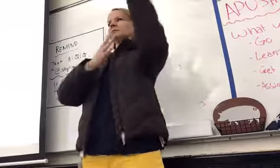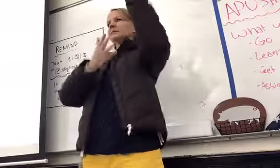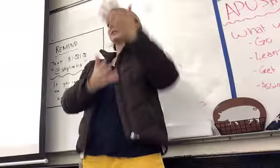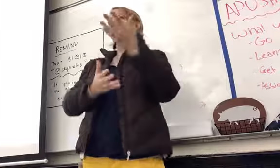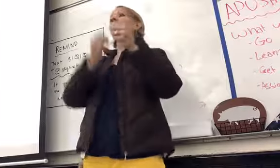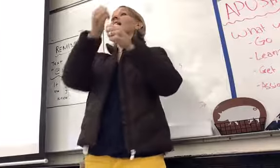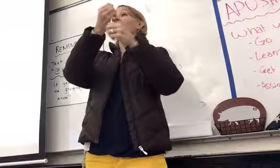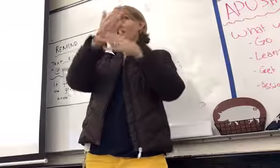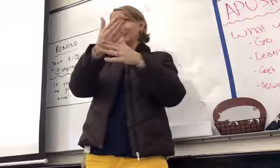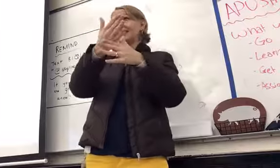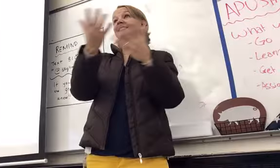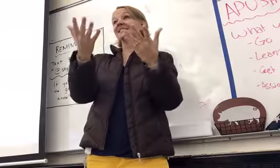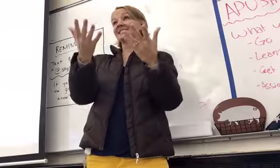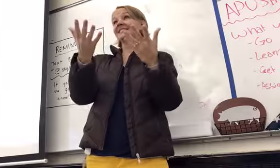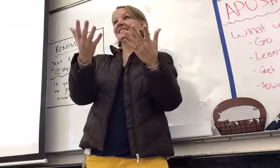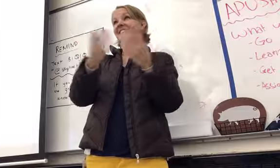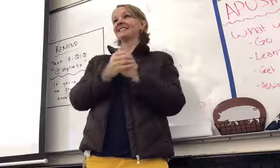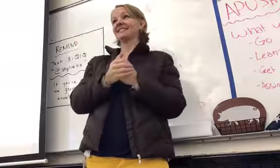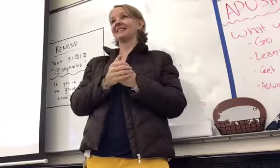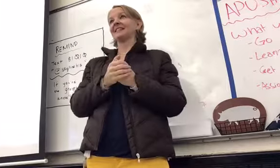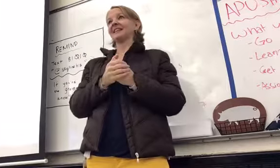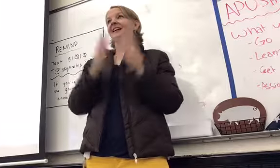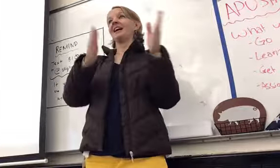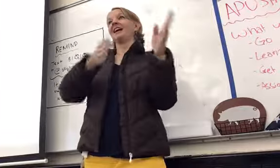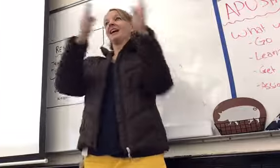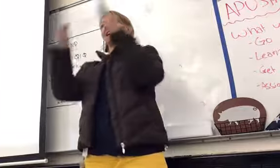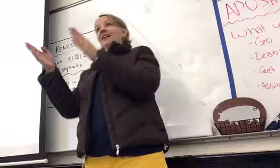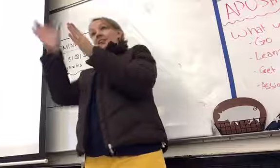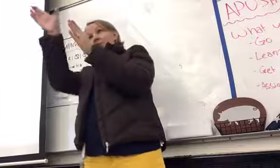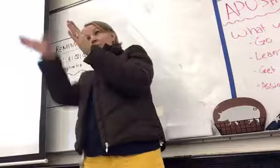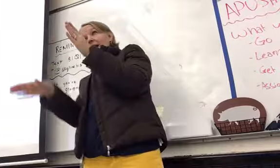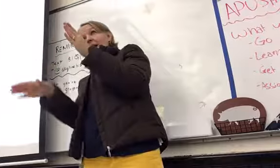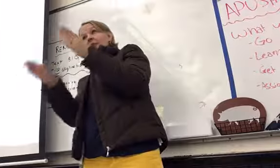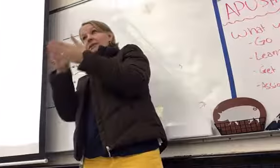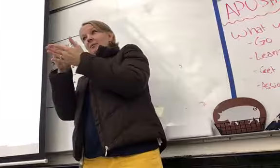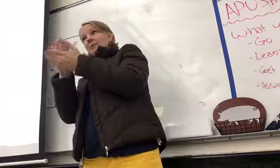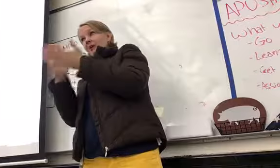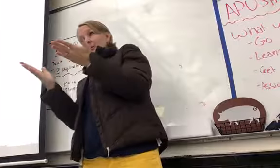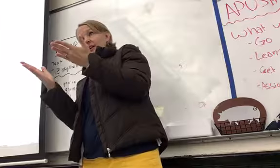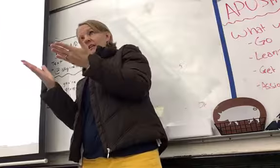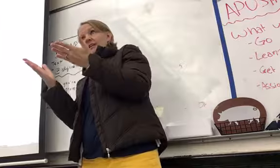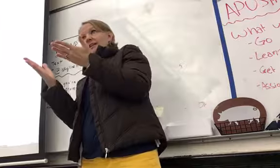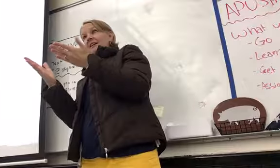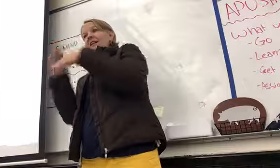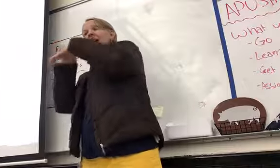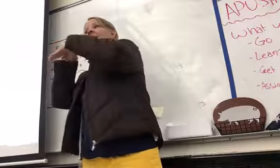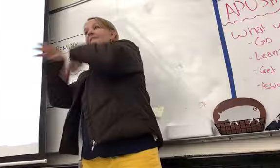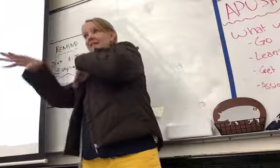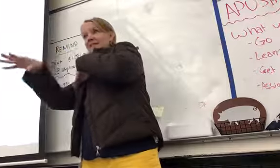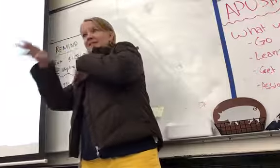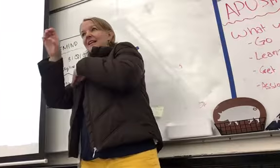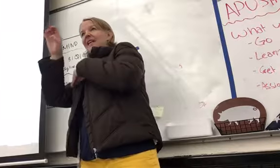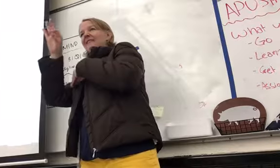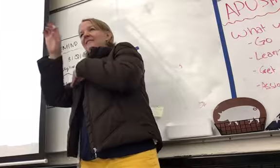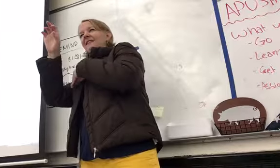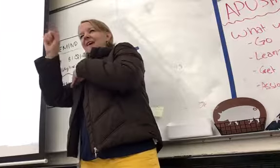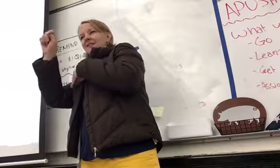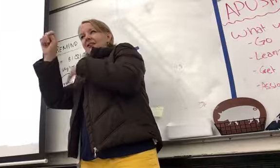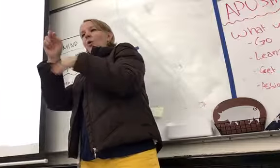Cause. And on the right side of your chart, what do you put at the top? Effects. Effects slash consequences. Whatever word you prefer.